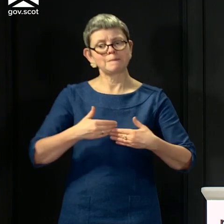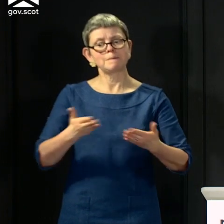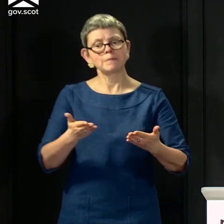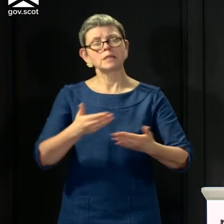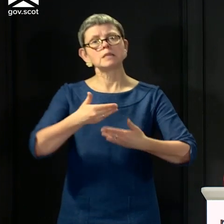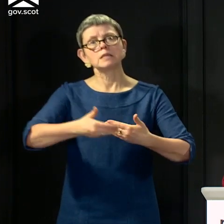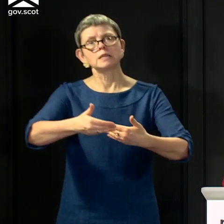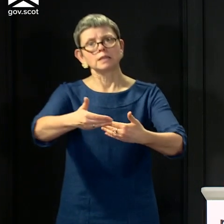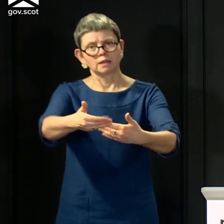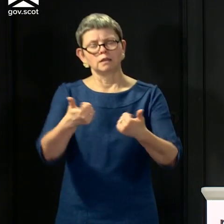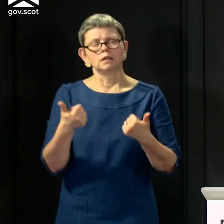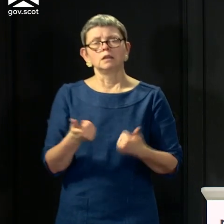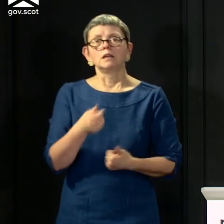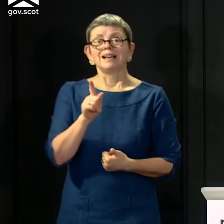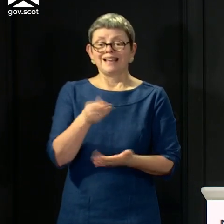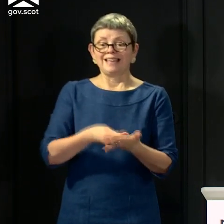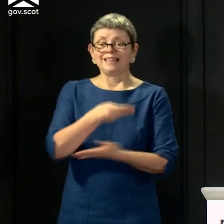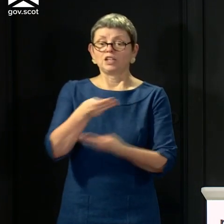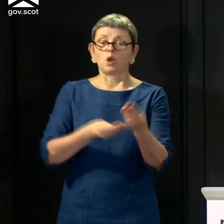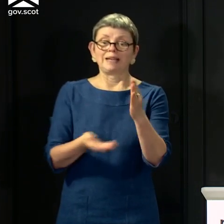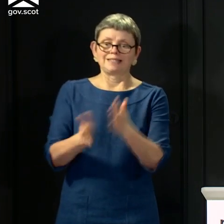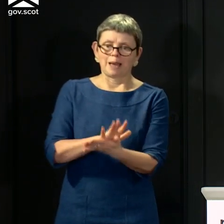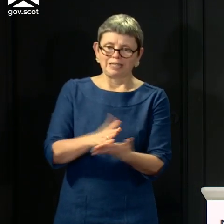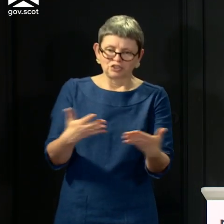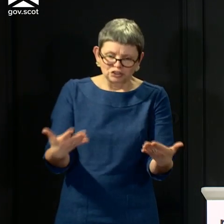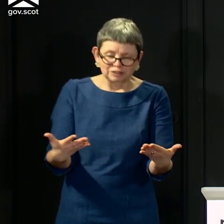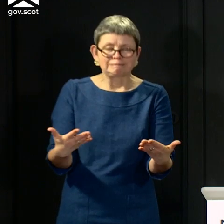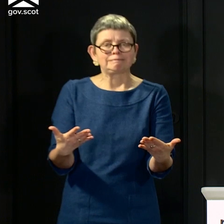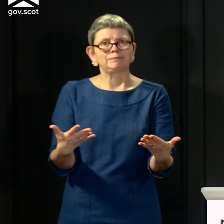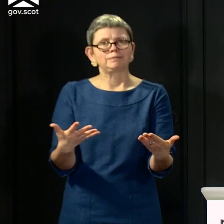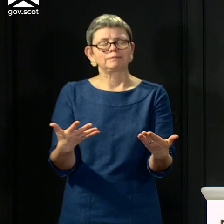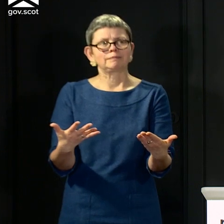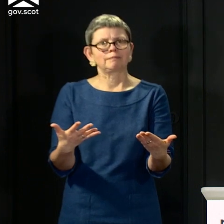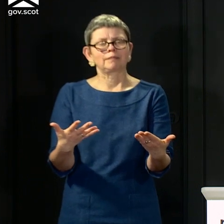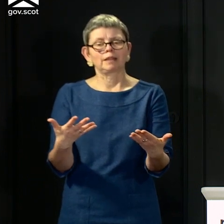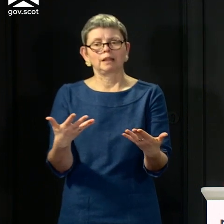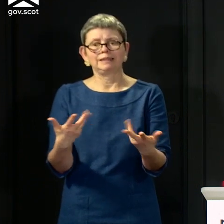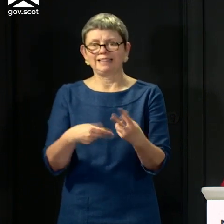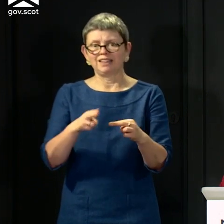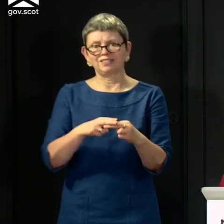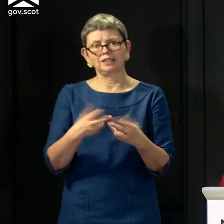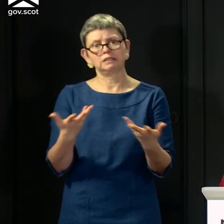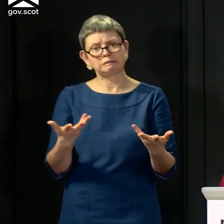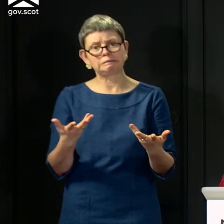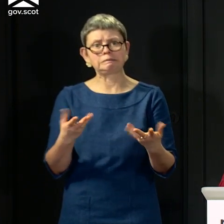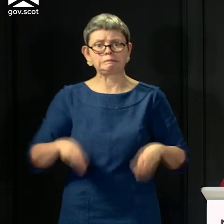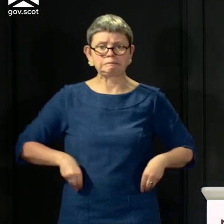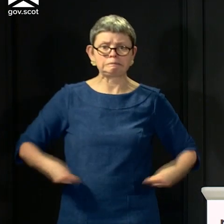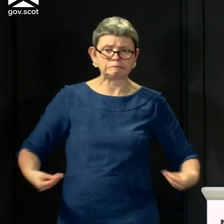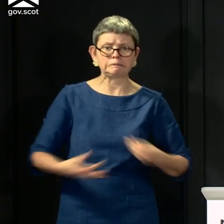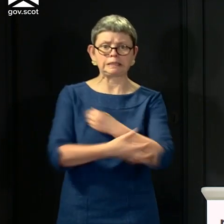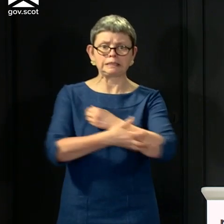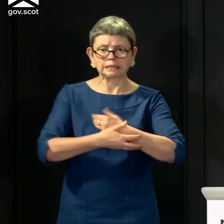damage, though, is where you get the decisions about austerity or not. And when we last had a